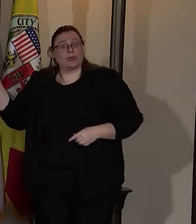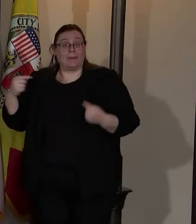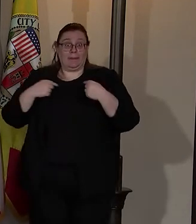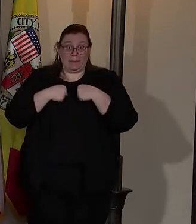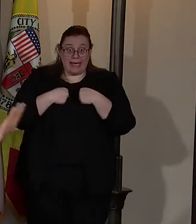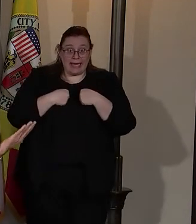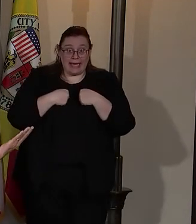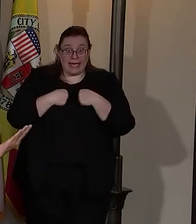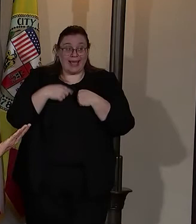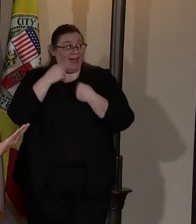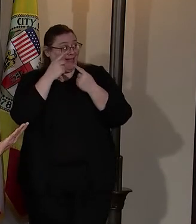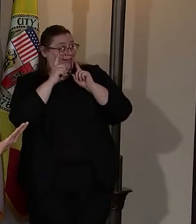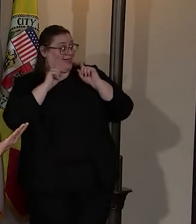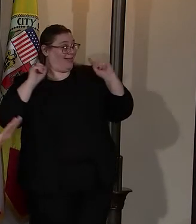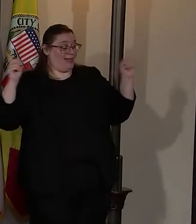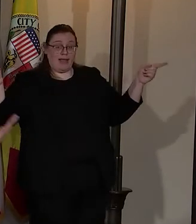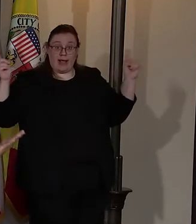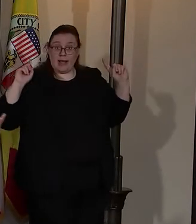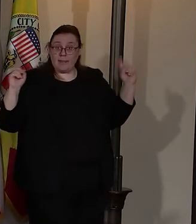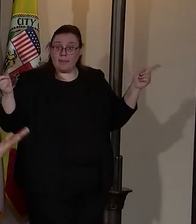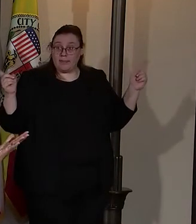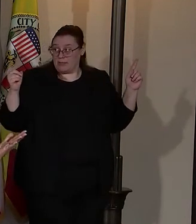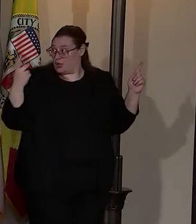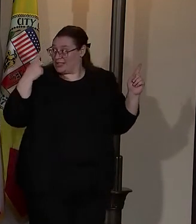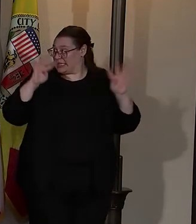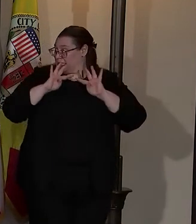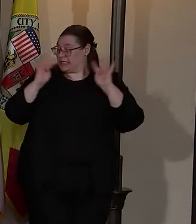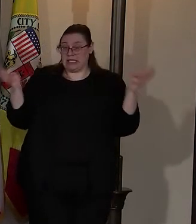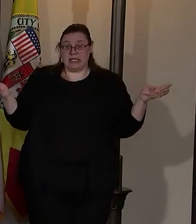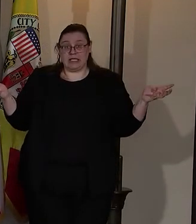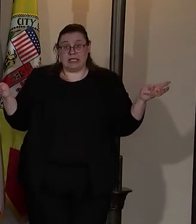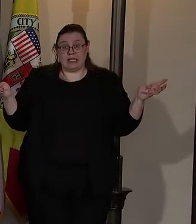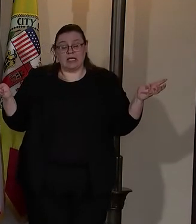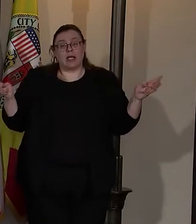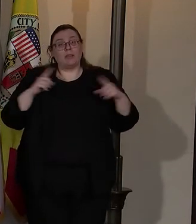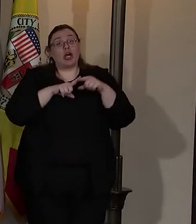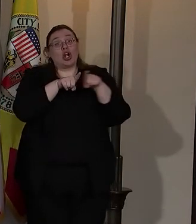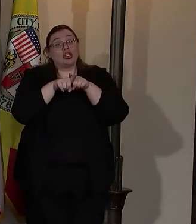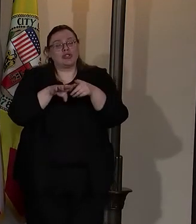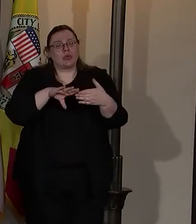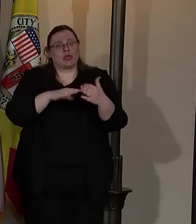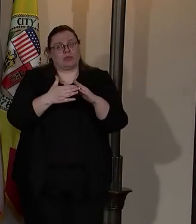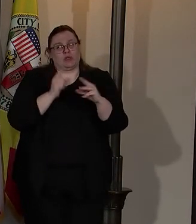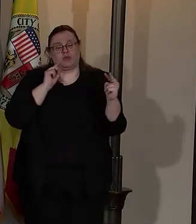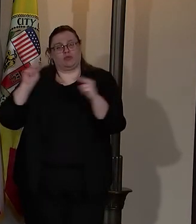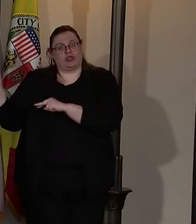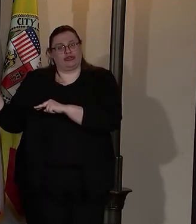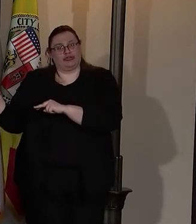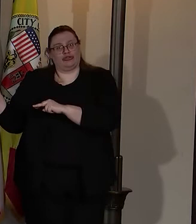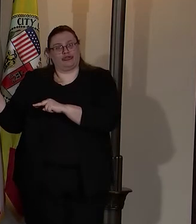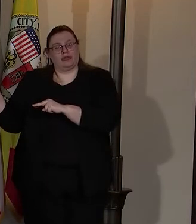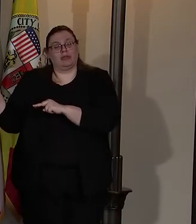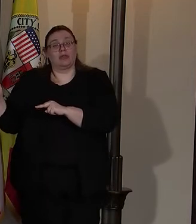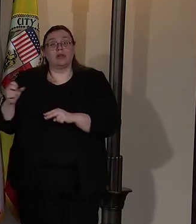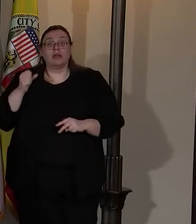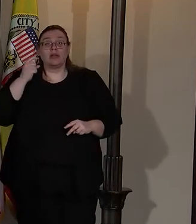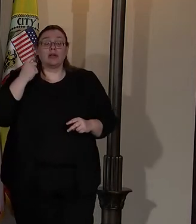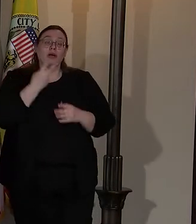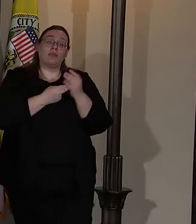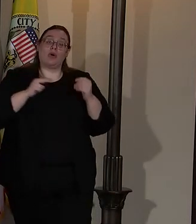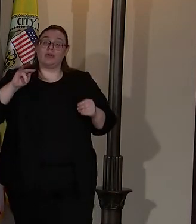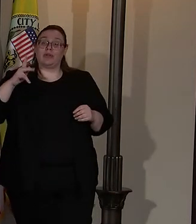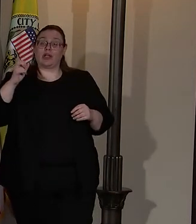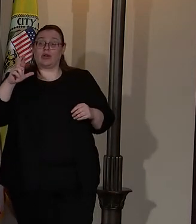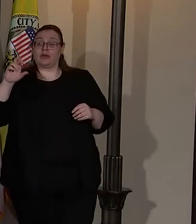me, not only the people you see arrayed before him, but the community. Because in both Nickerson